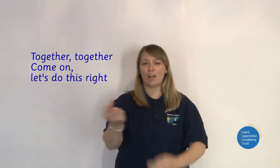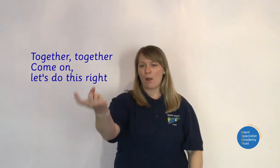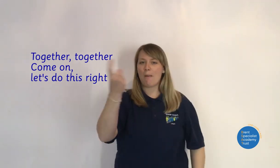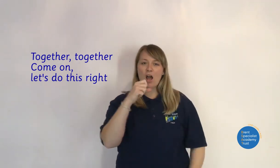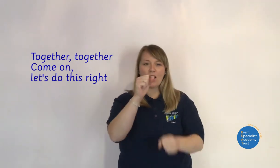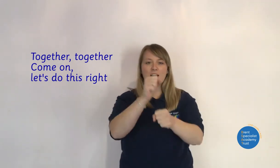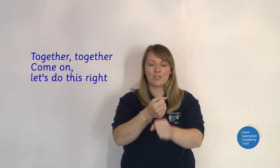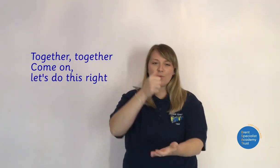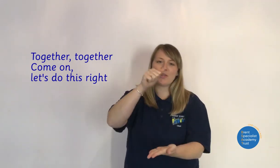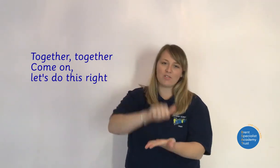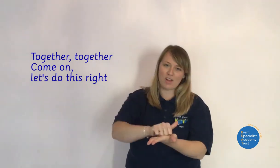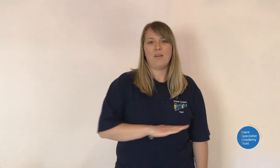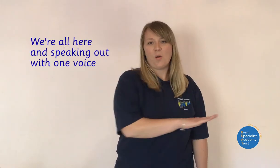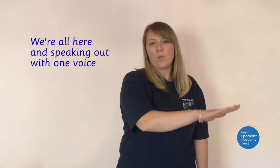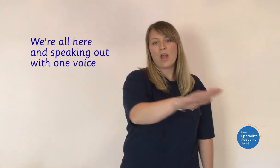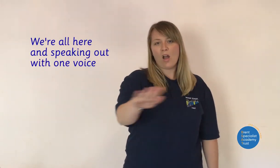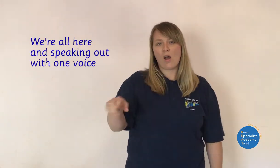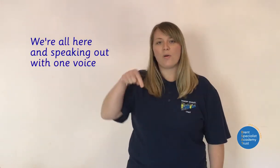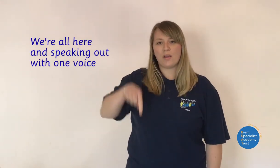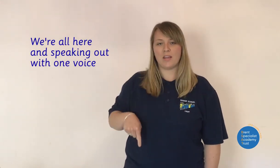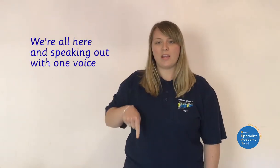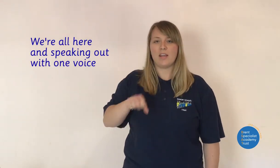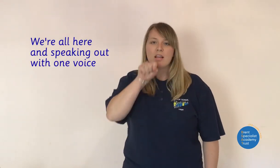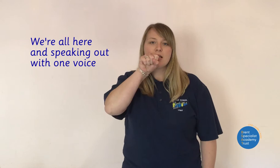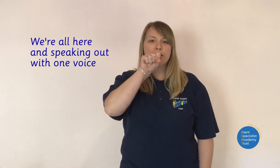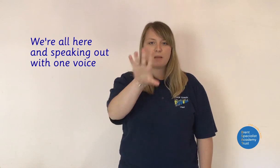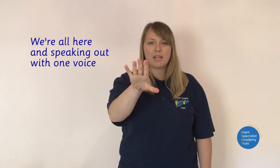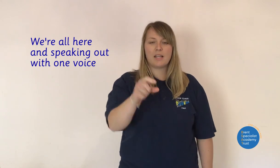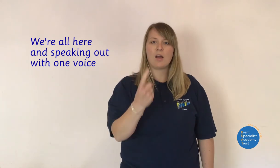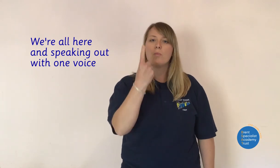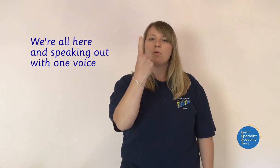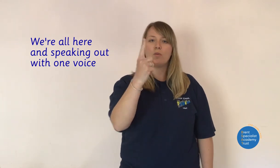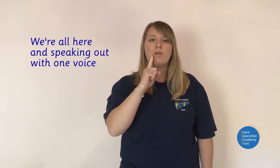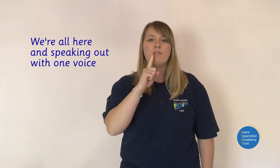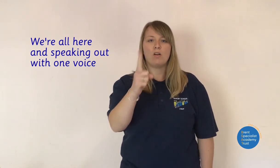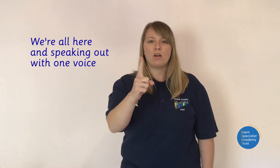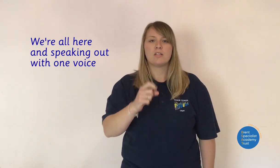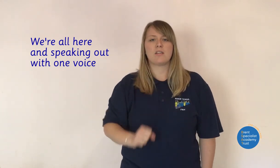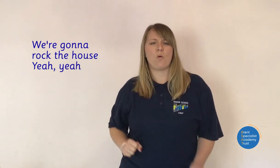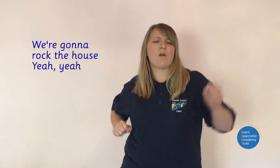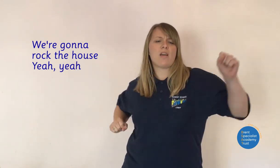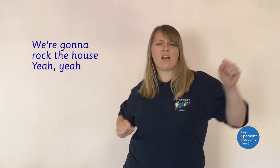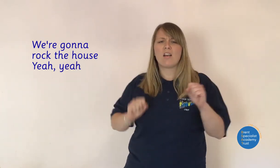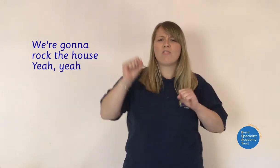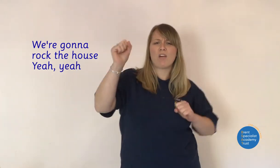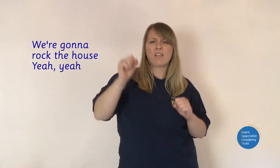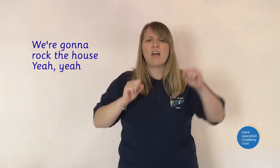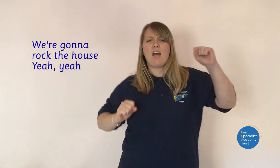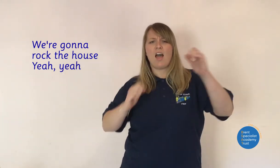come on, let's do this right We're all here and speaking out with one voice We're gonna rock the